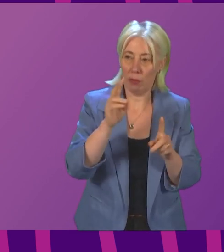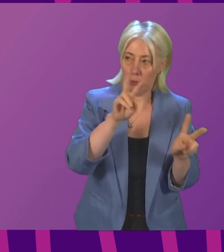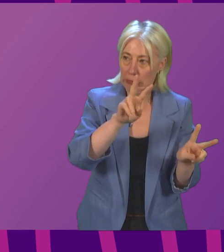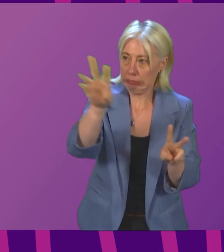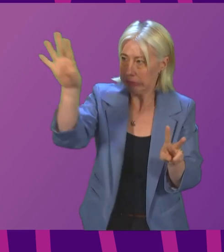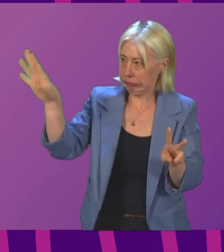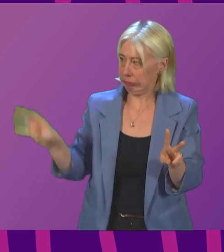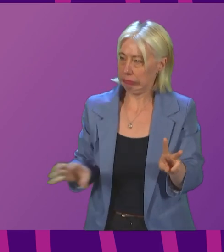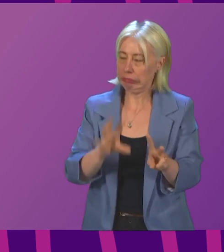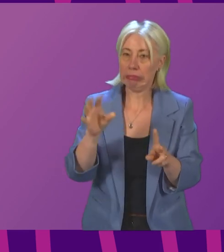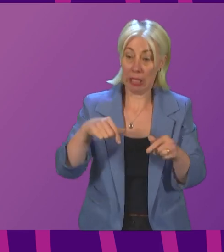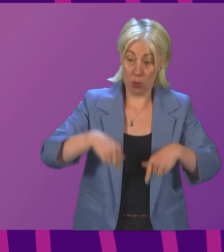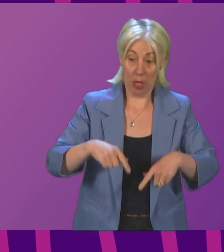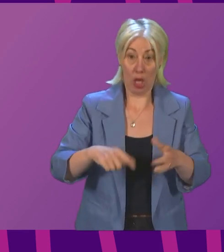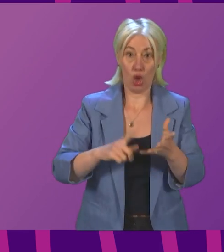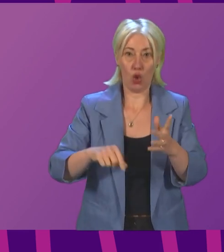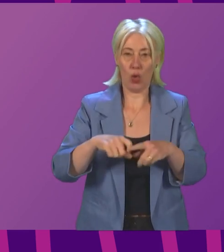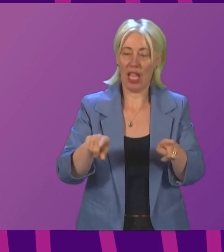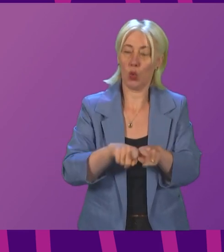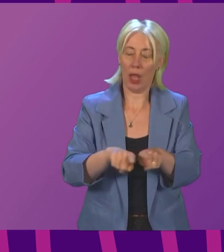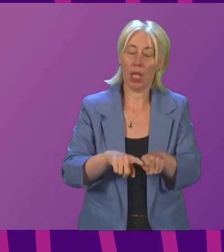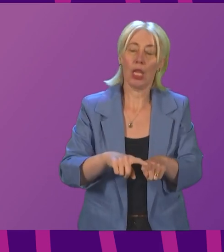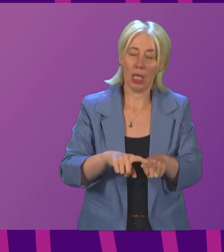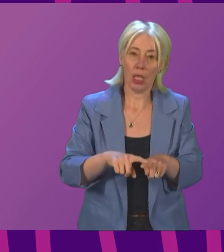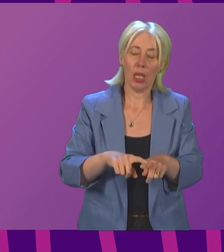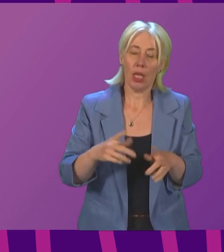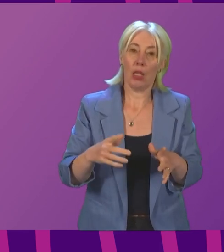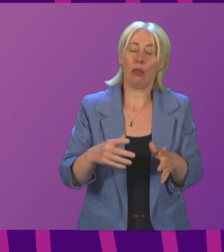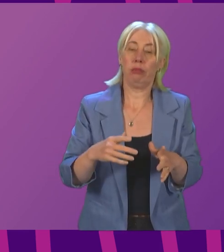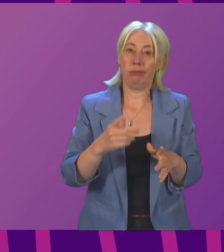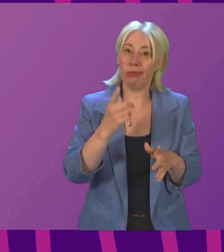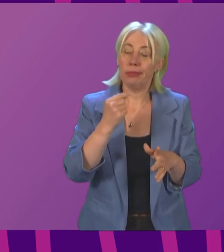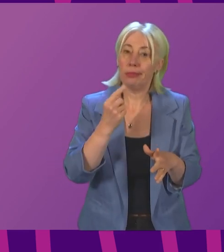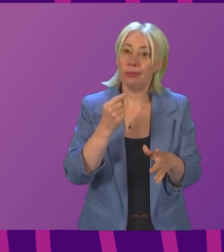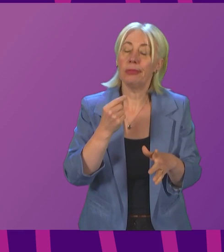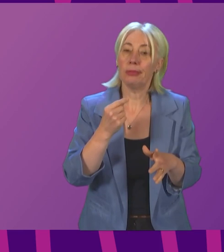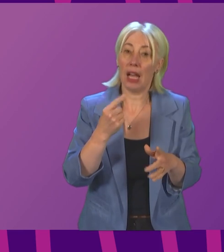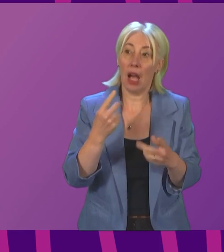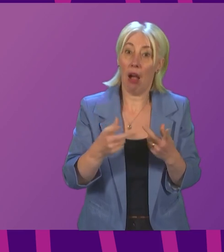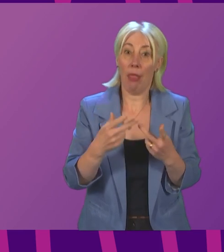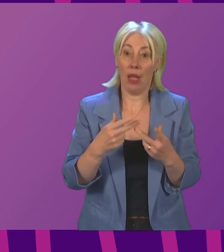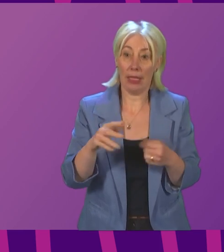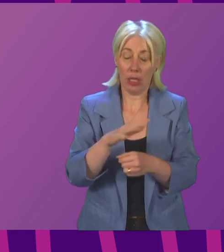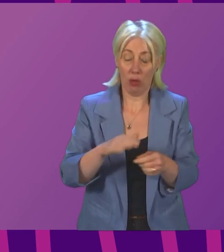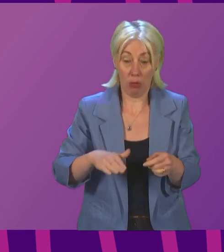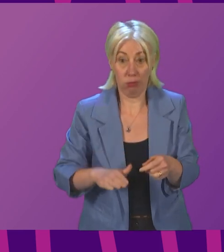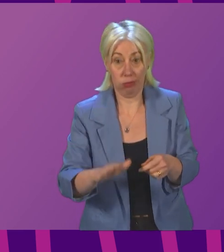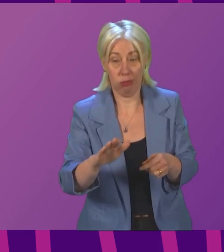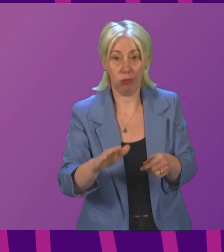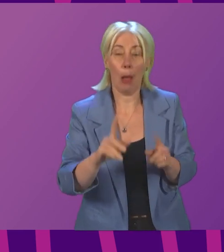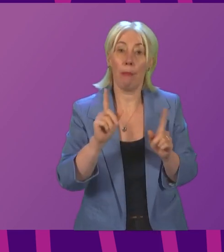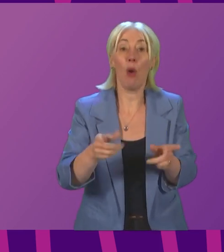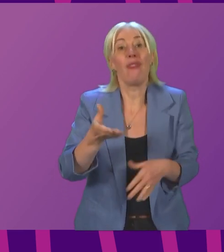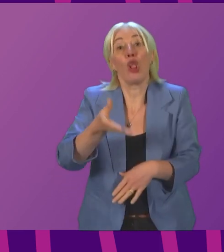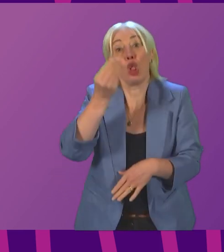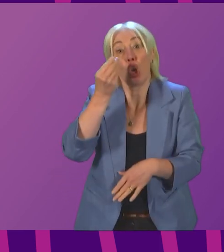we are seeing in parts of the British Isles right now, the emergence of another very challenging situation. One of the lessons we